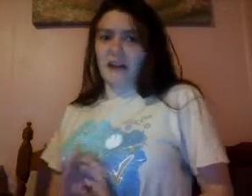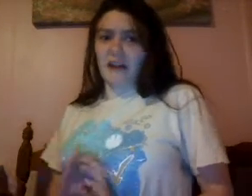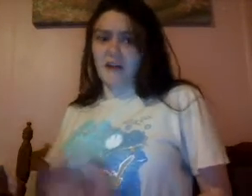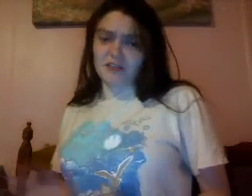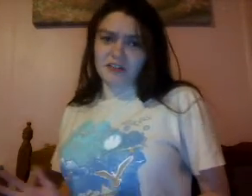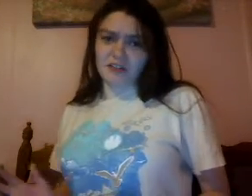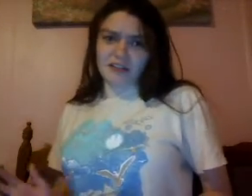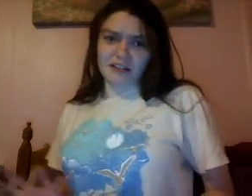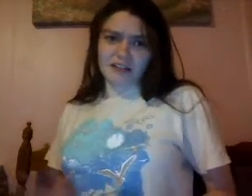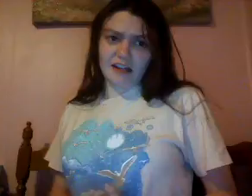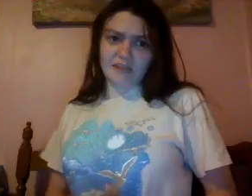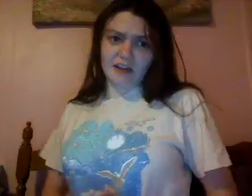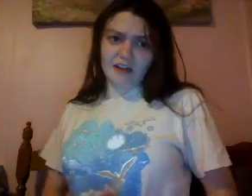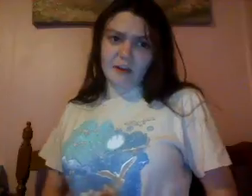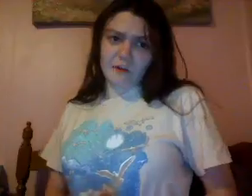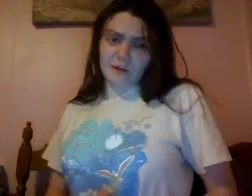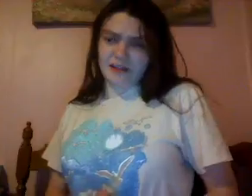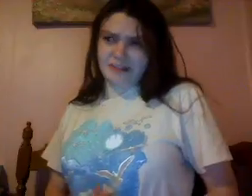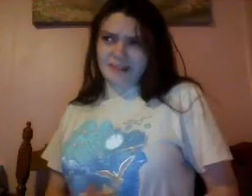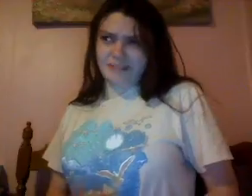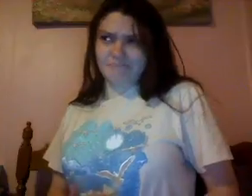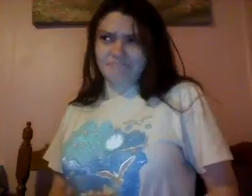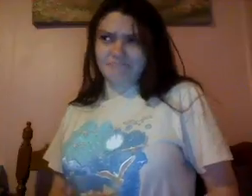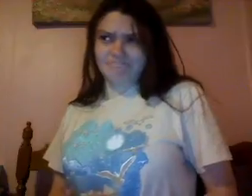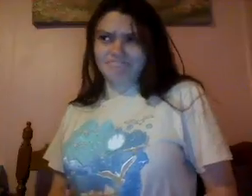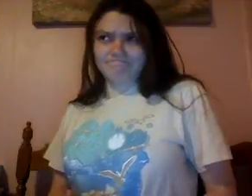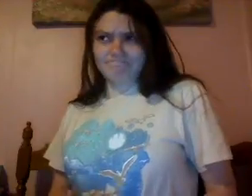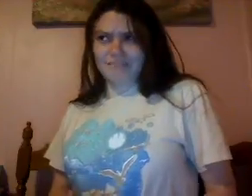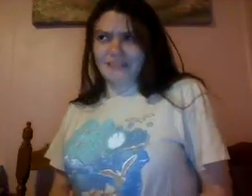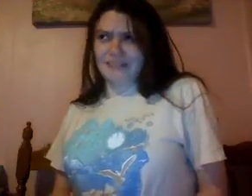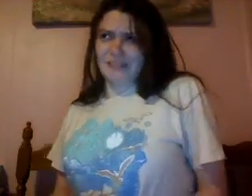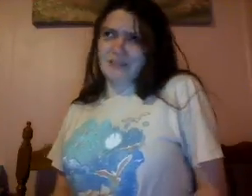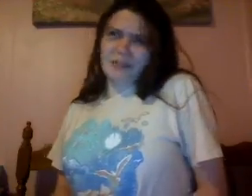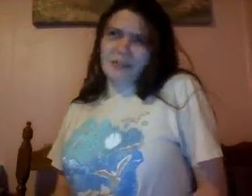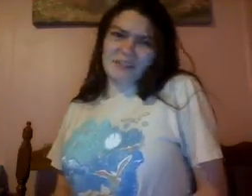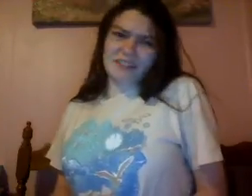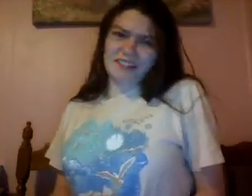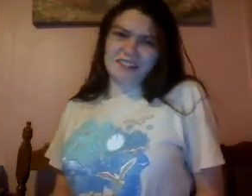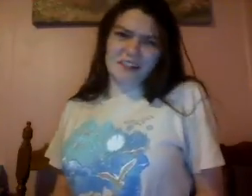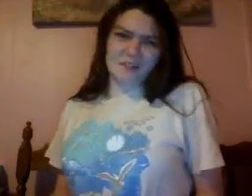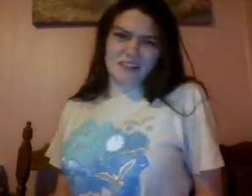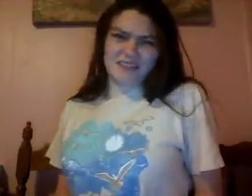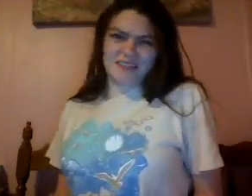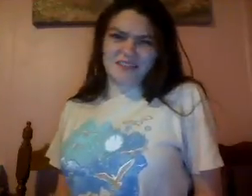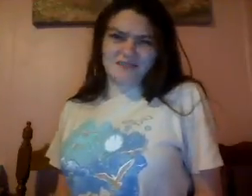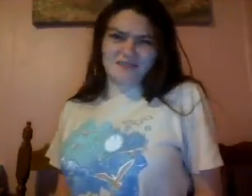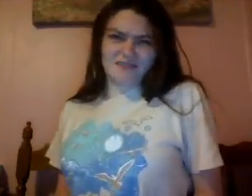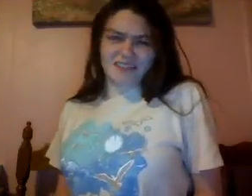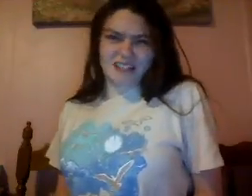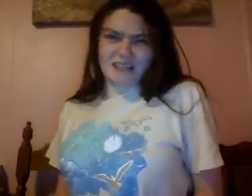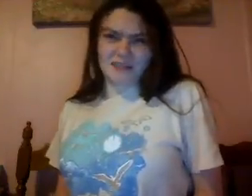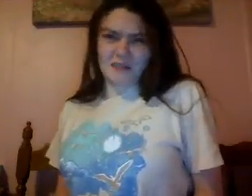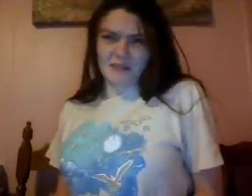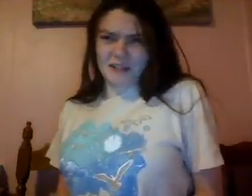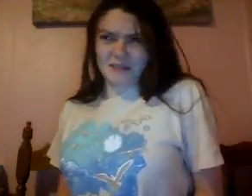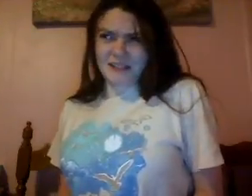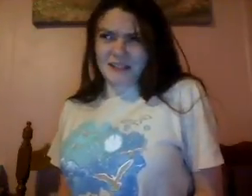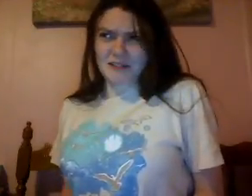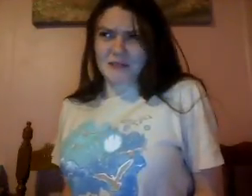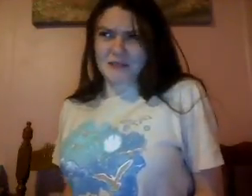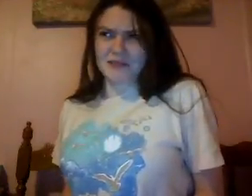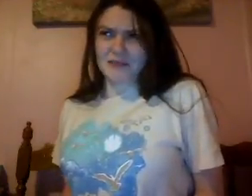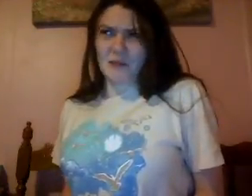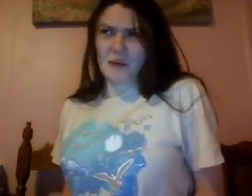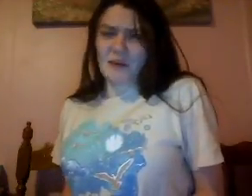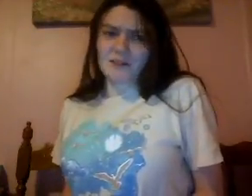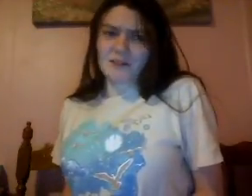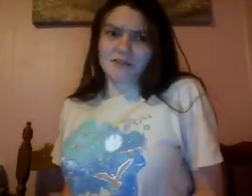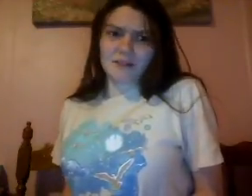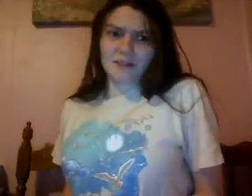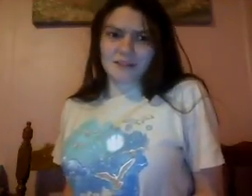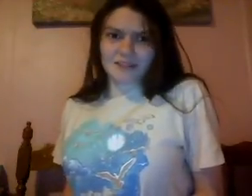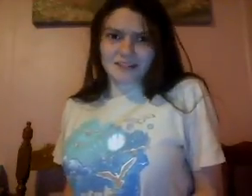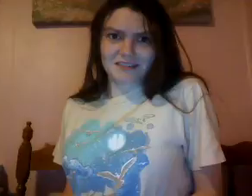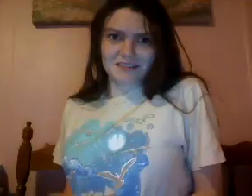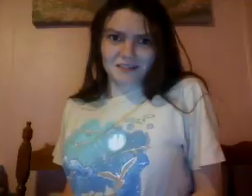never give up because sometimes it's just not worth it to keep going. mean, keep going for what? When you've got better things to do.